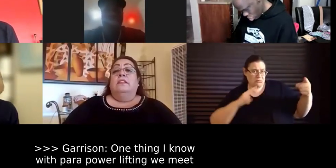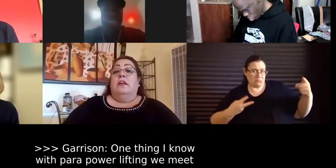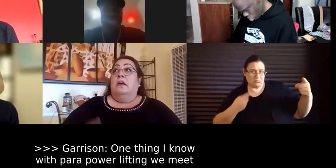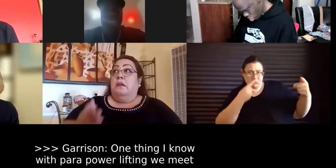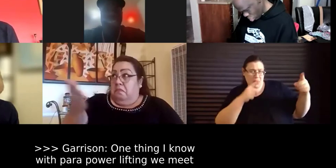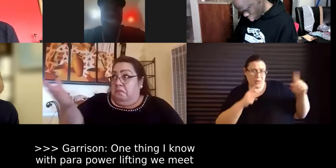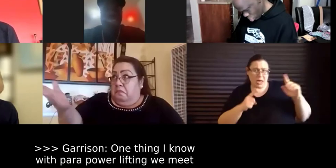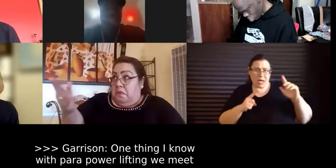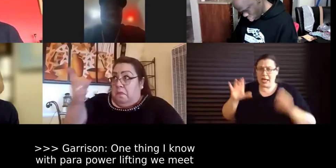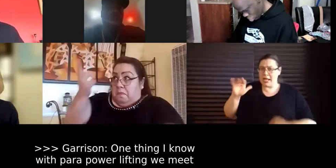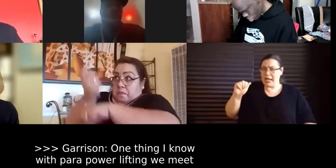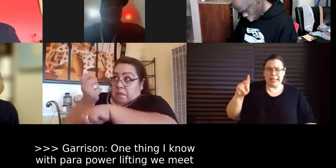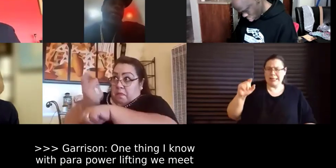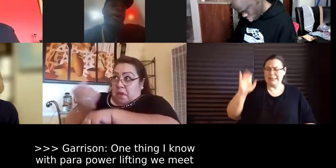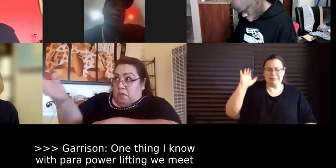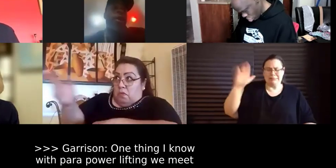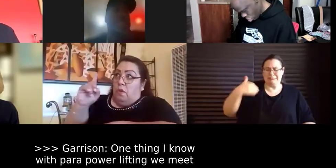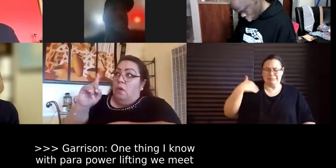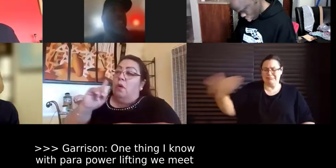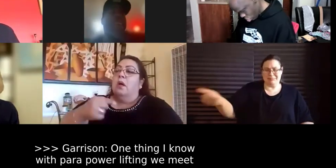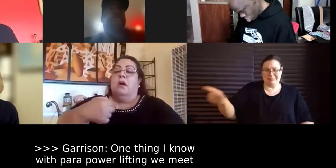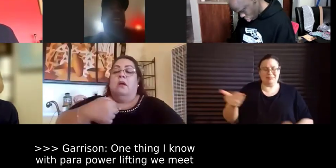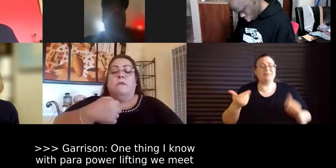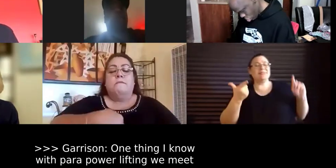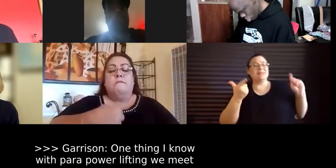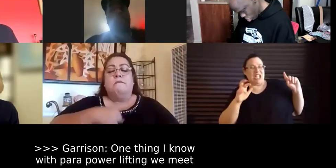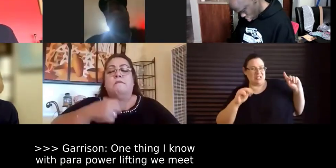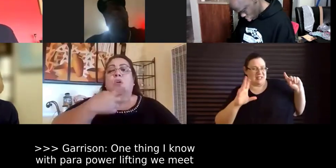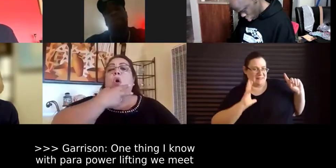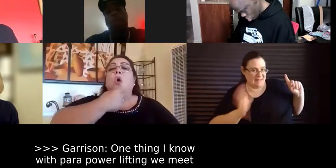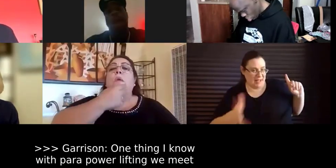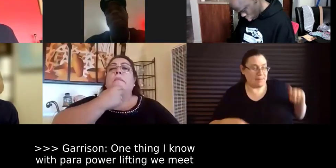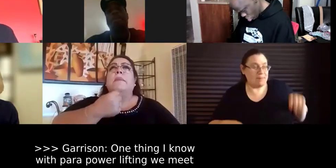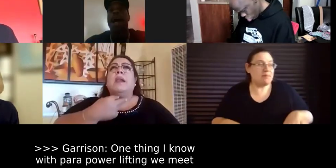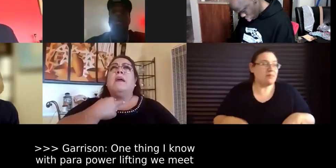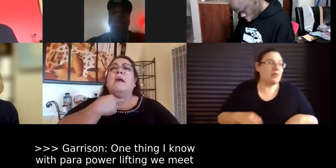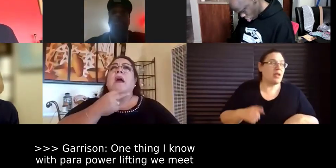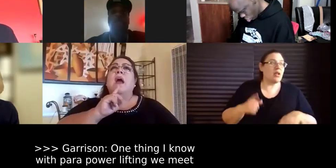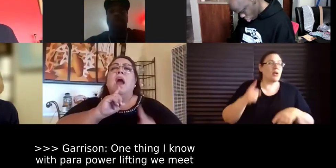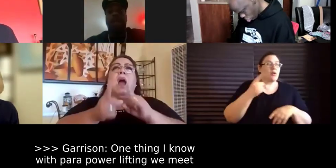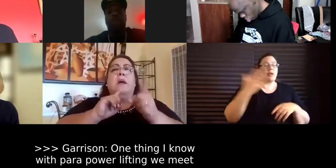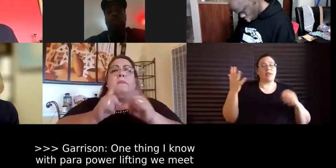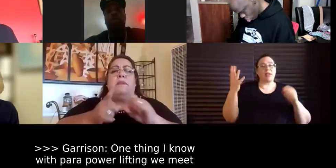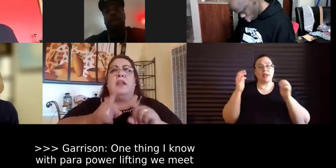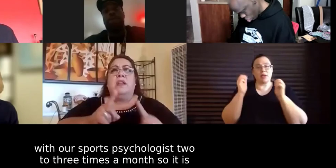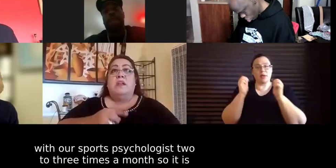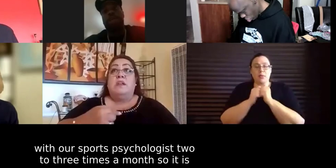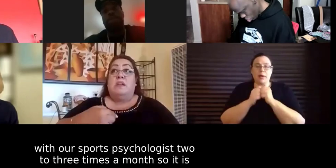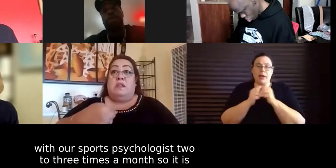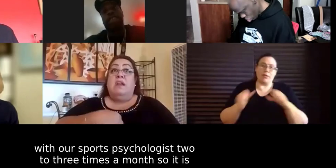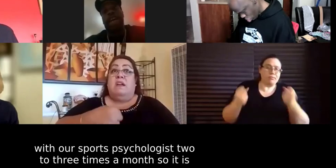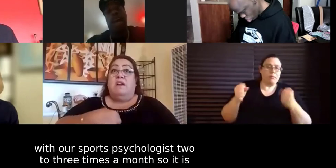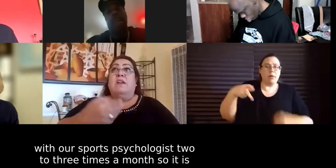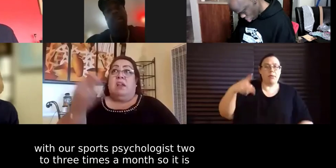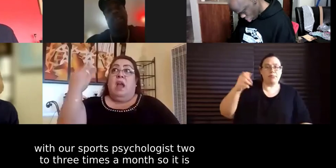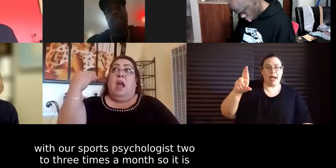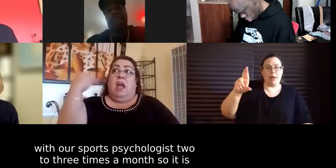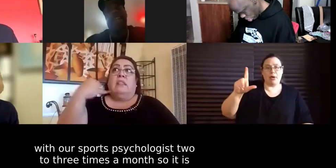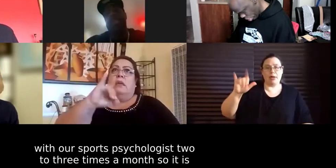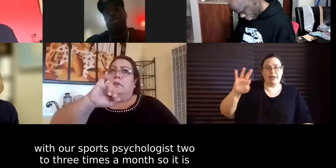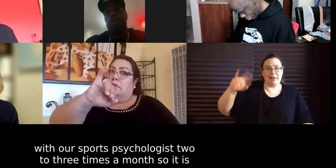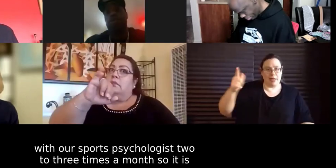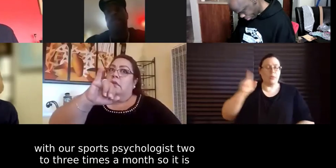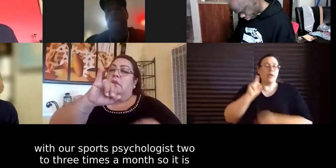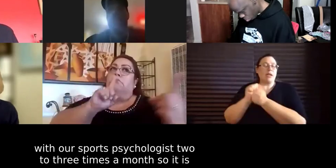go all right well one of the things i know well with para powerlifting we do meet with our sports psychologists